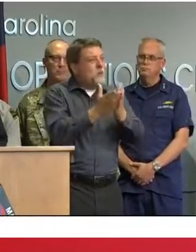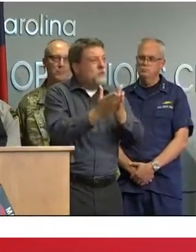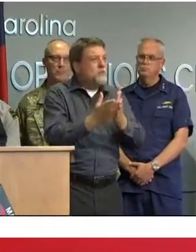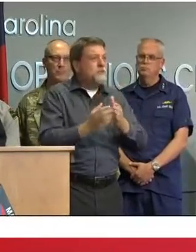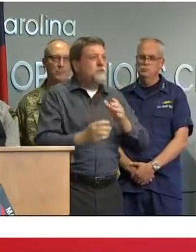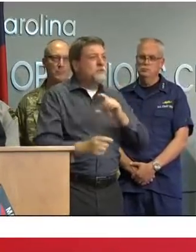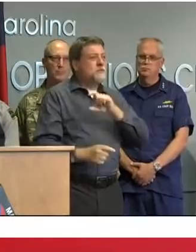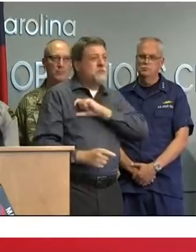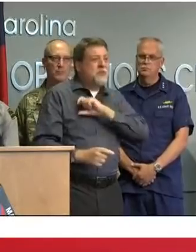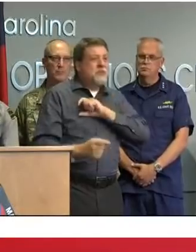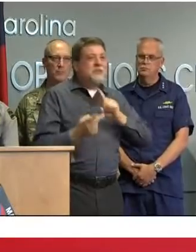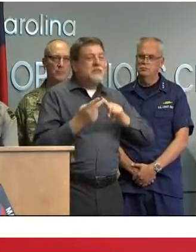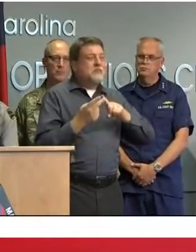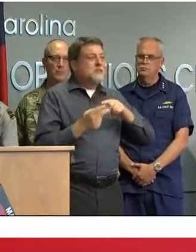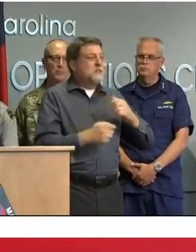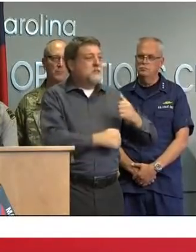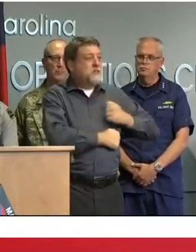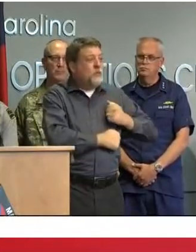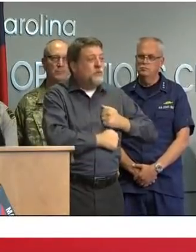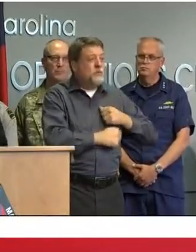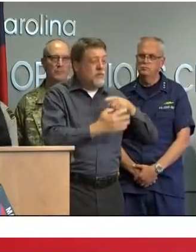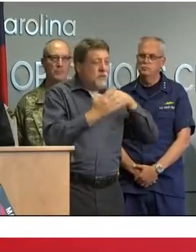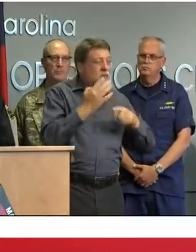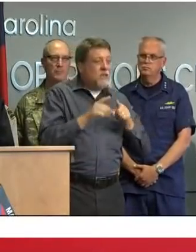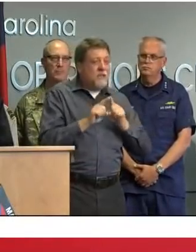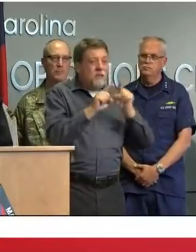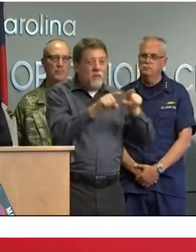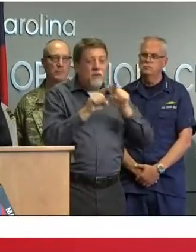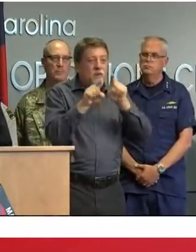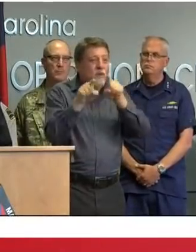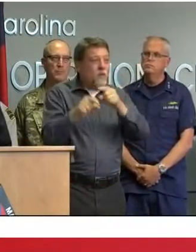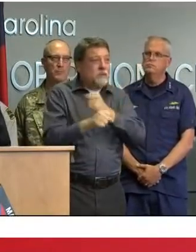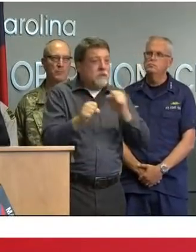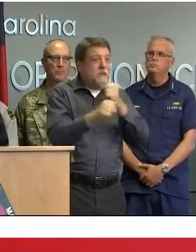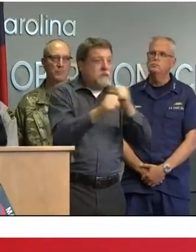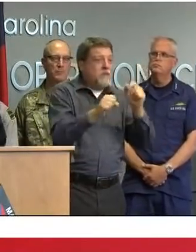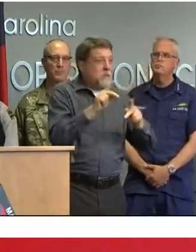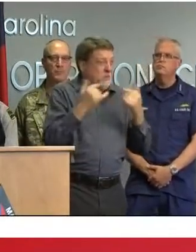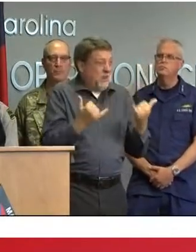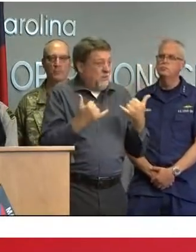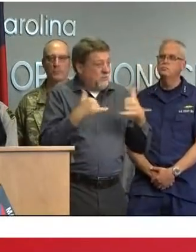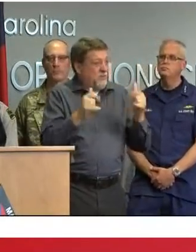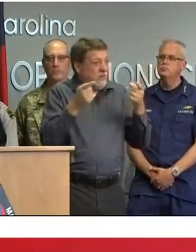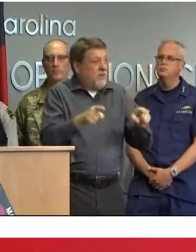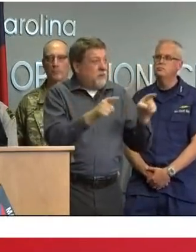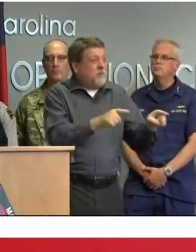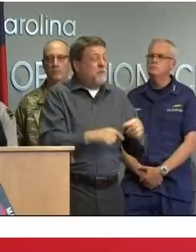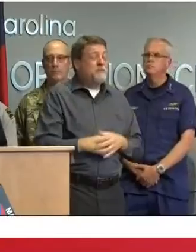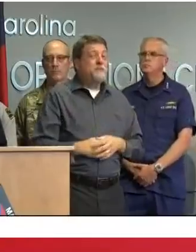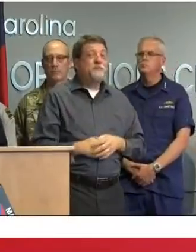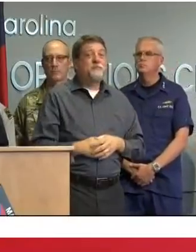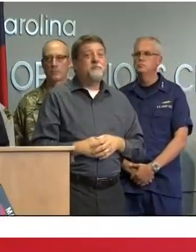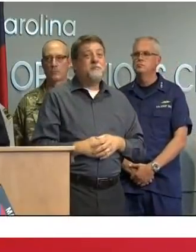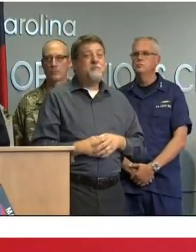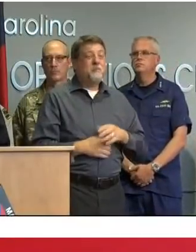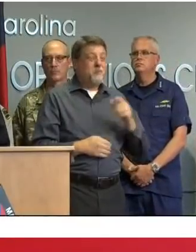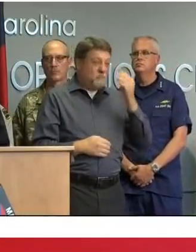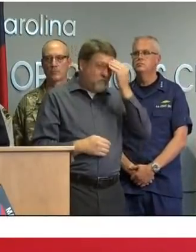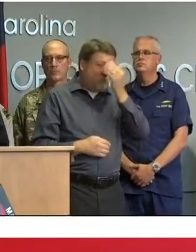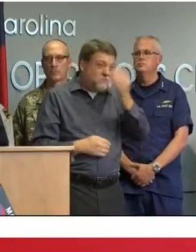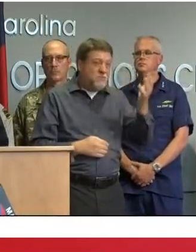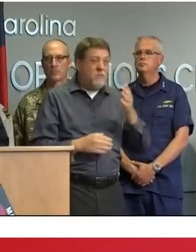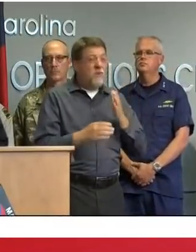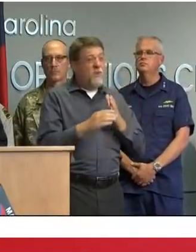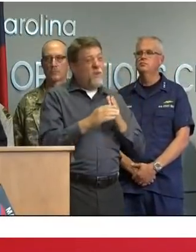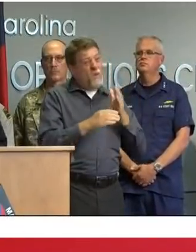responders rescuing survivors from flood waters we have about 15,000 people